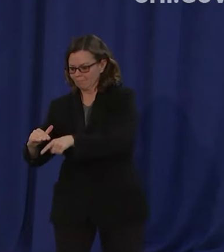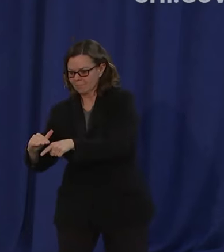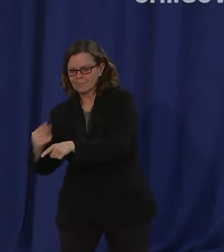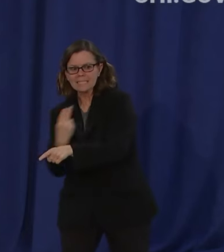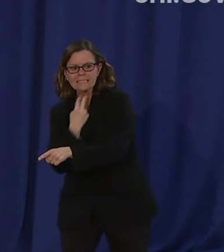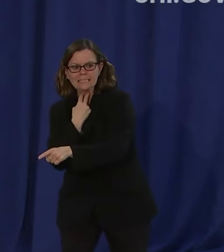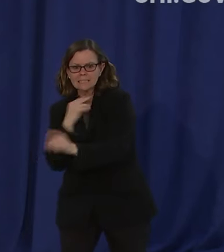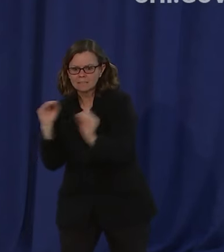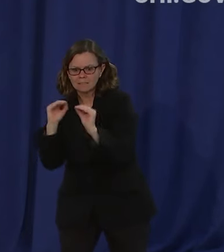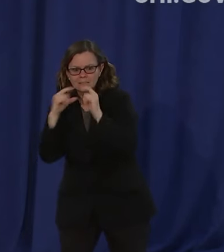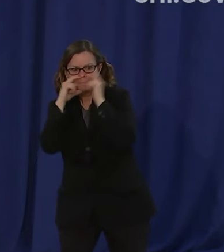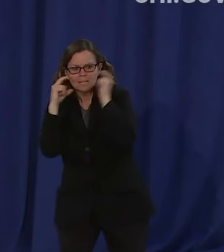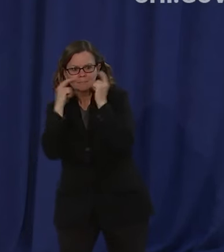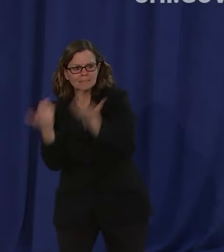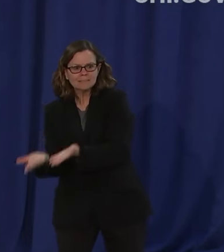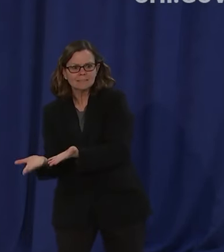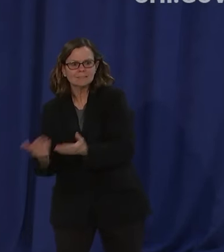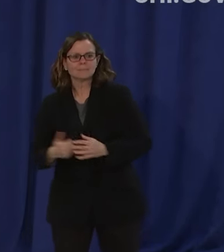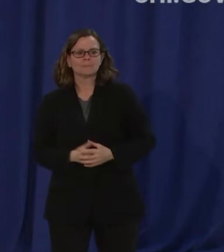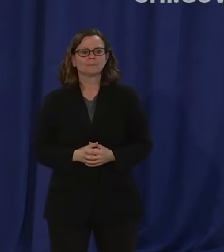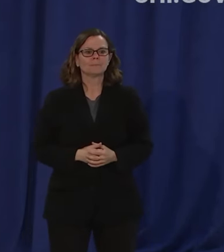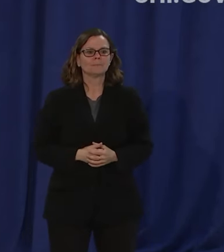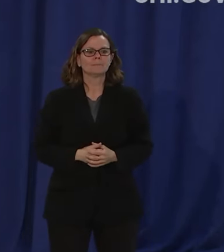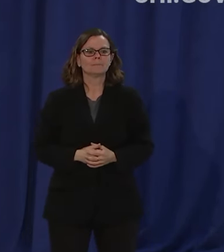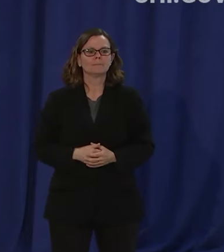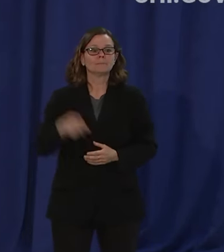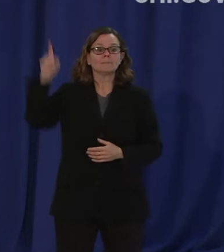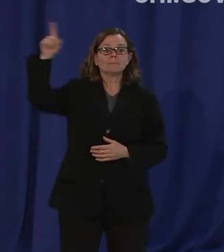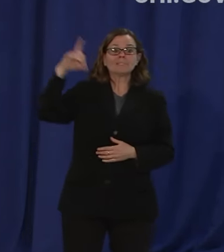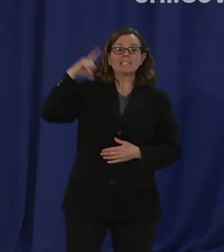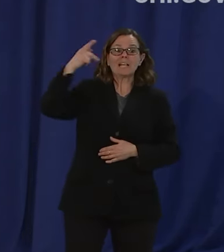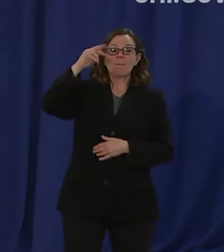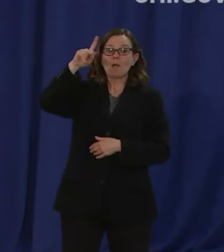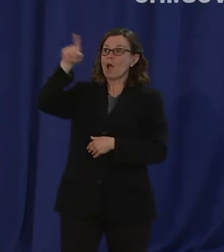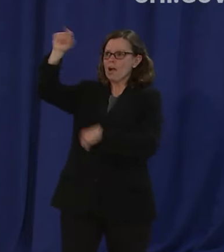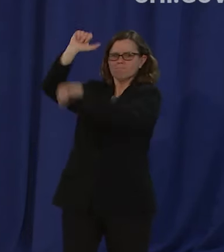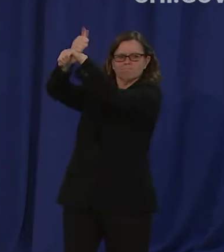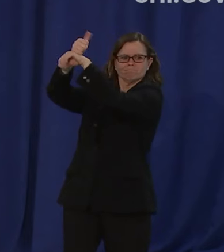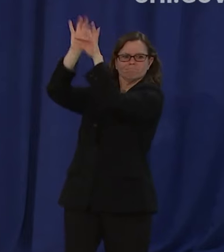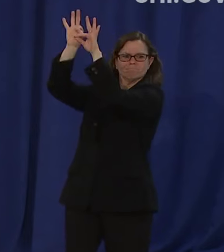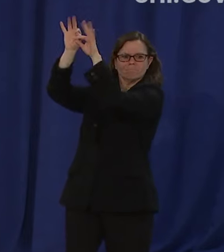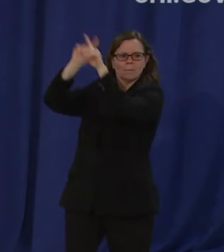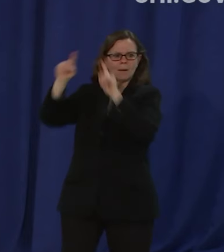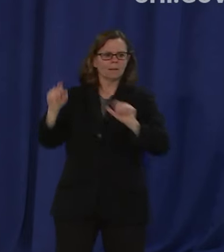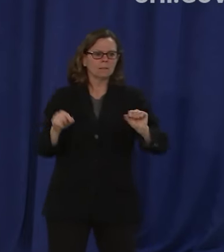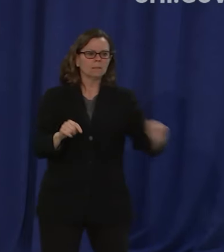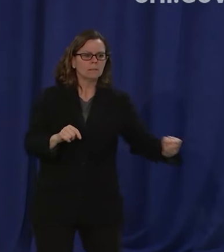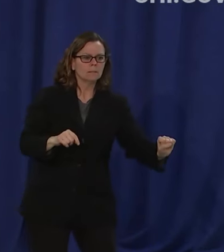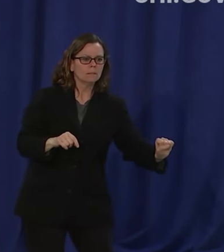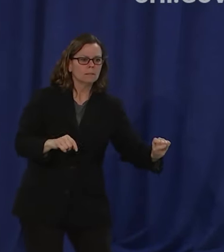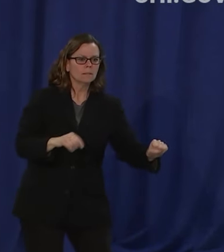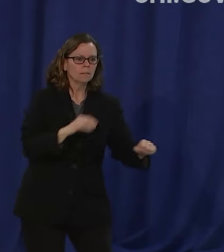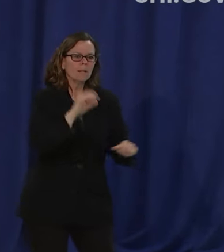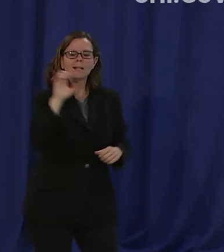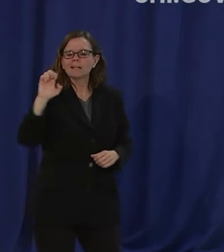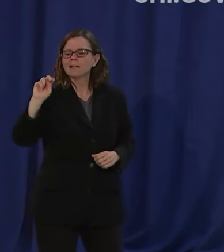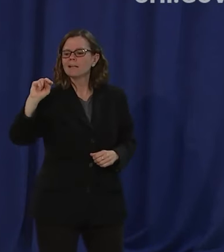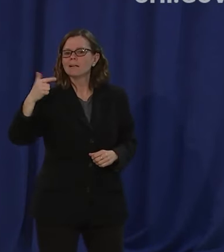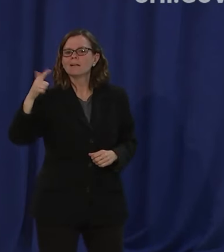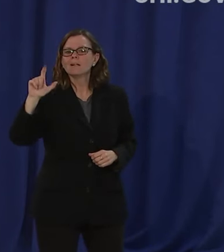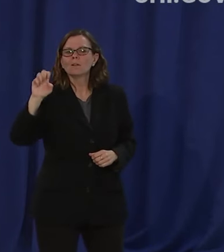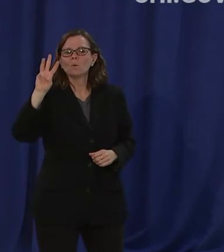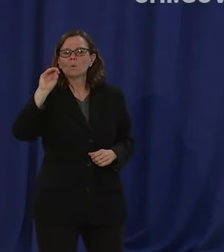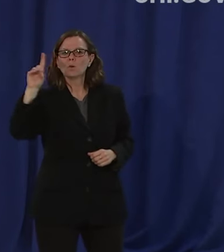is not the same as what's possible in austin or inglewood or roseland so we have to have a policy